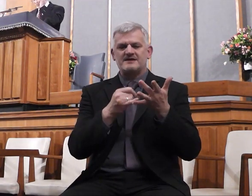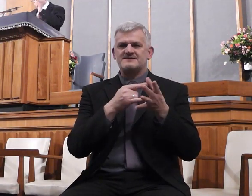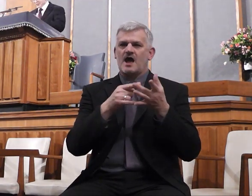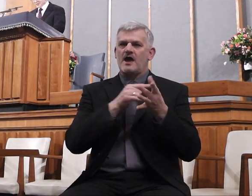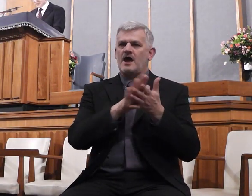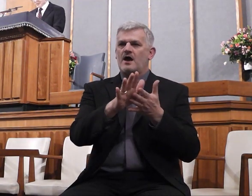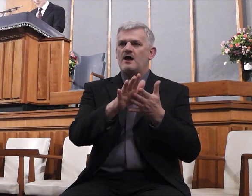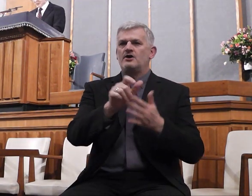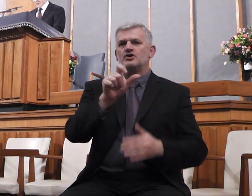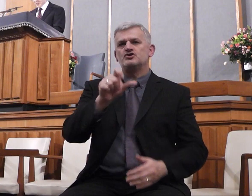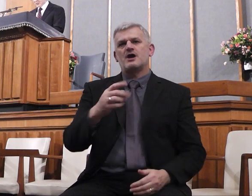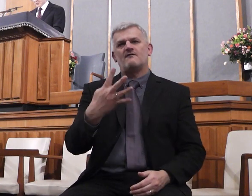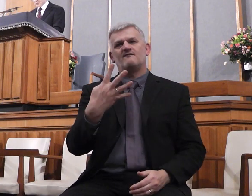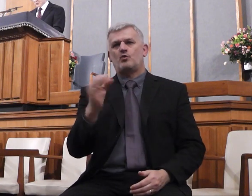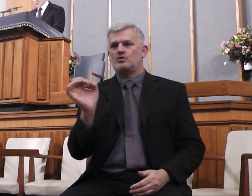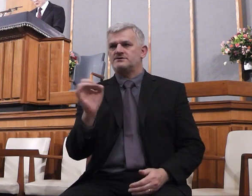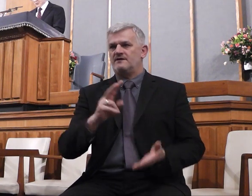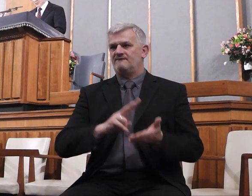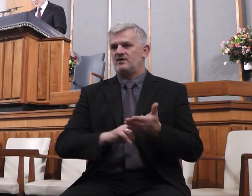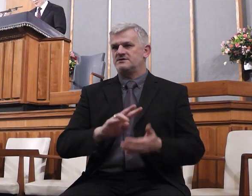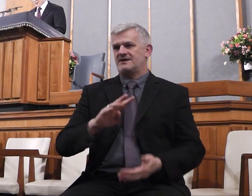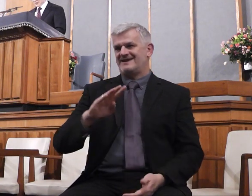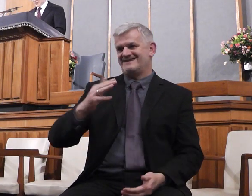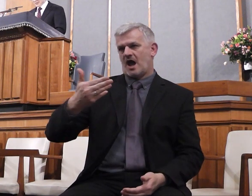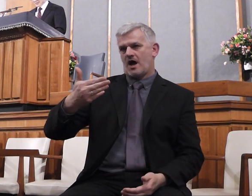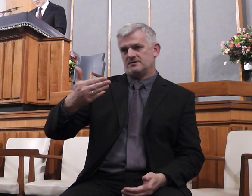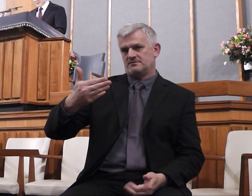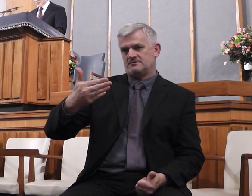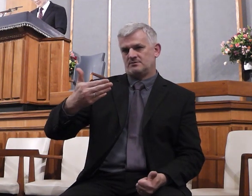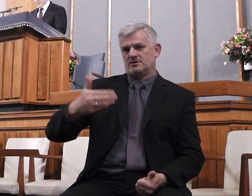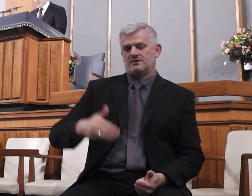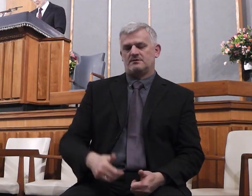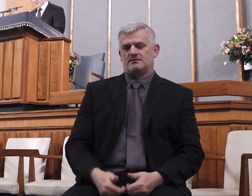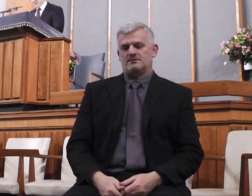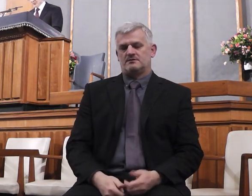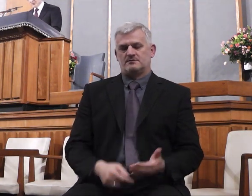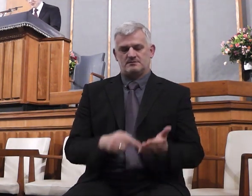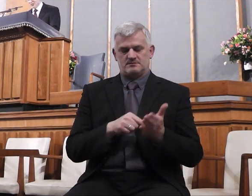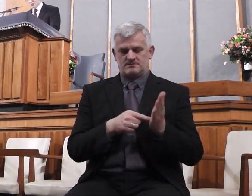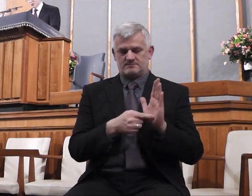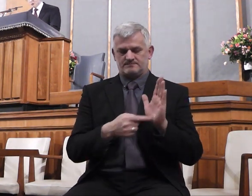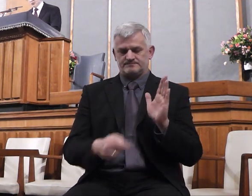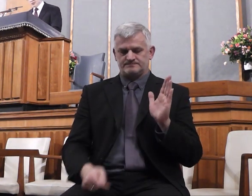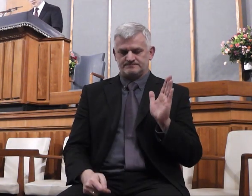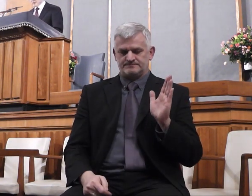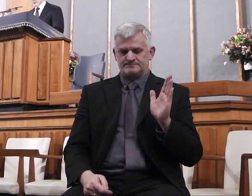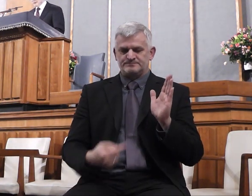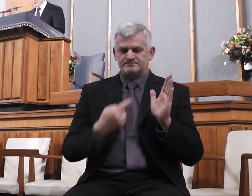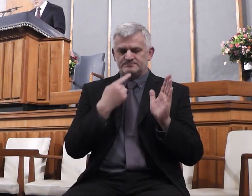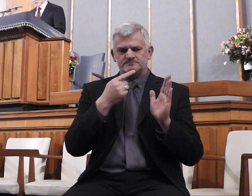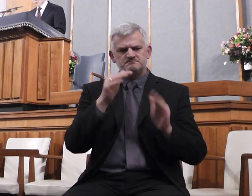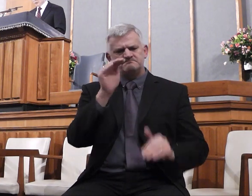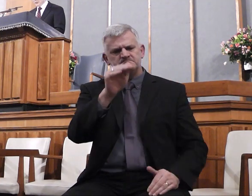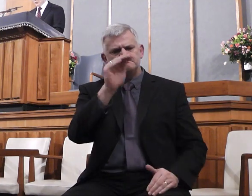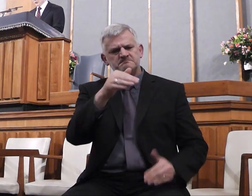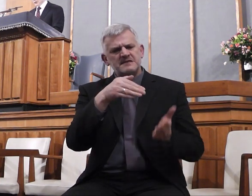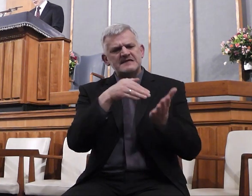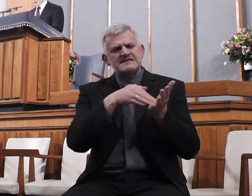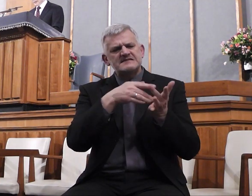9. Isaiah chapter 40, verse 9. These are the words. O Zion, that bringest good tidings,